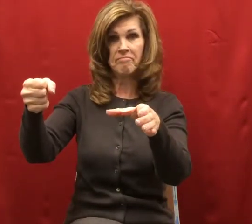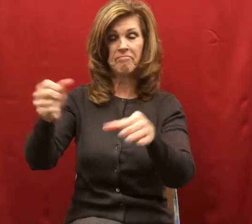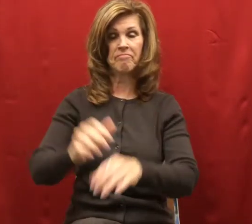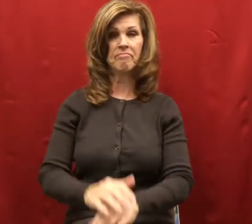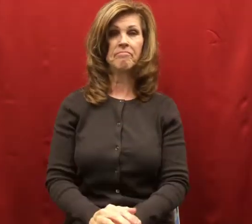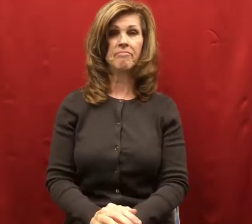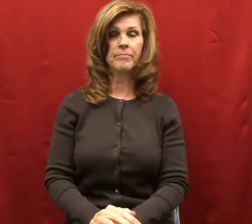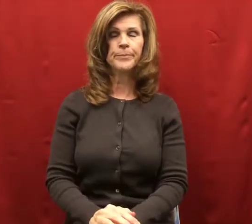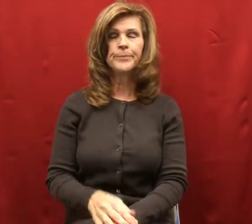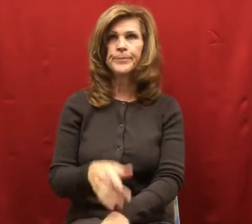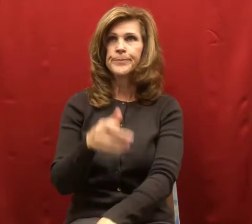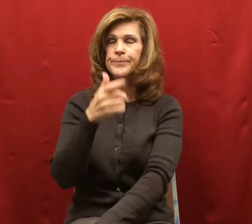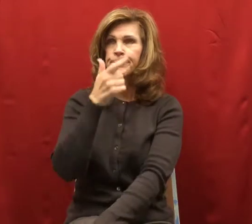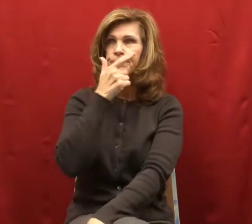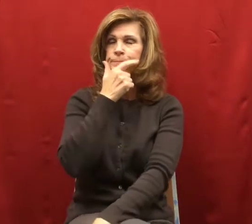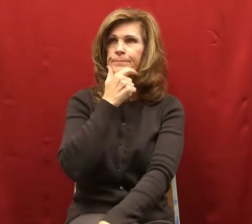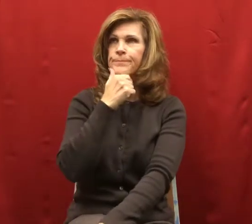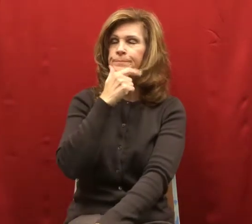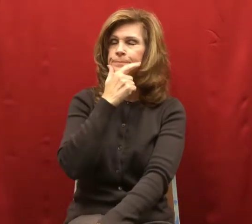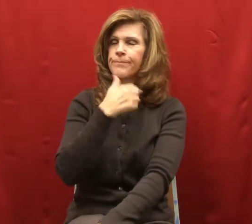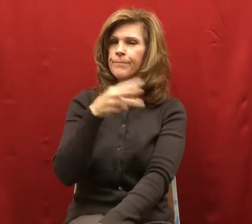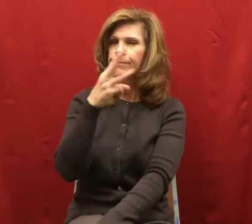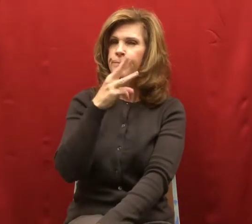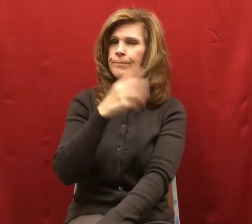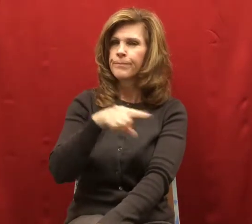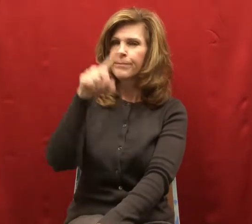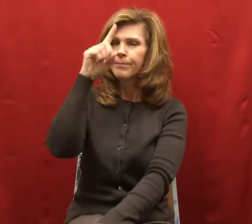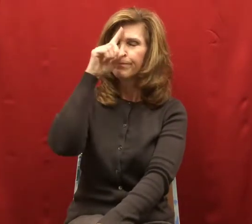I must put this in my pocket, said Willy to himself.